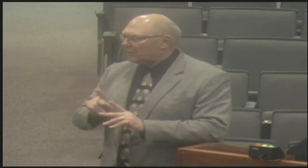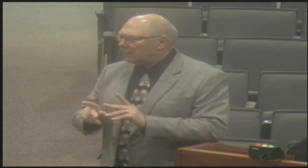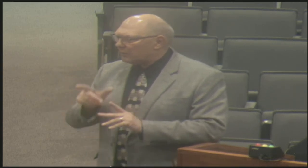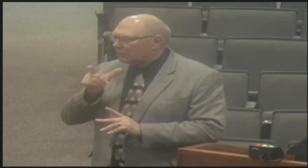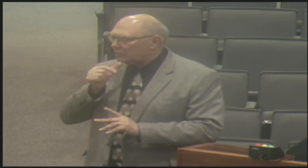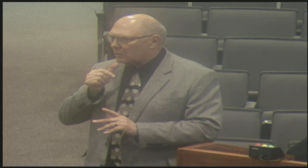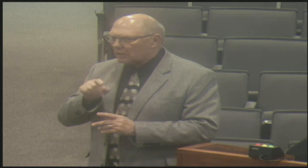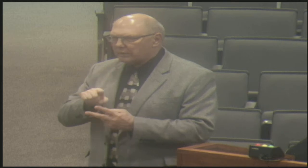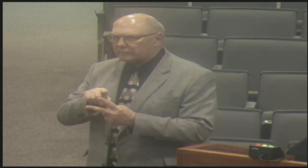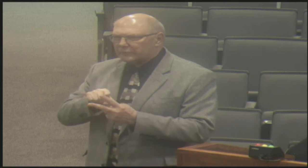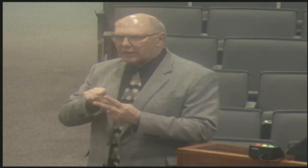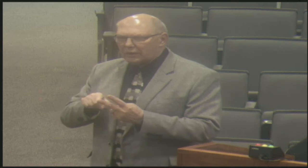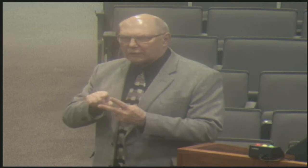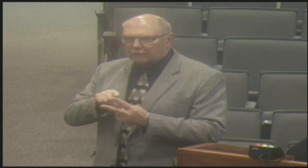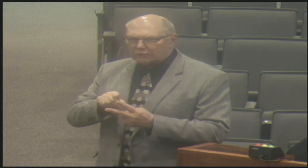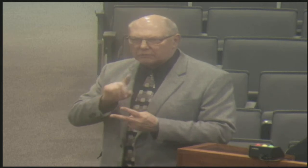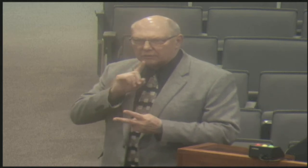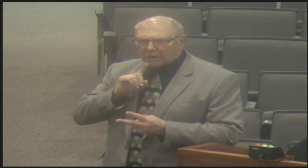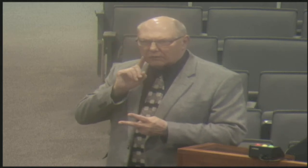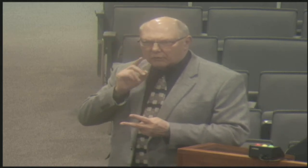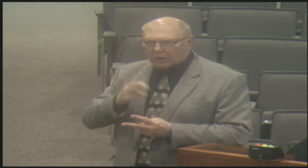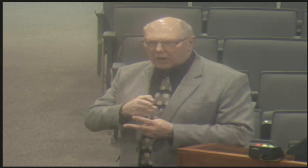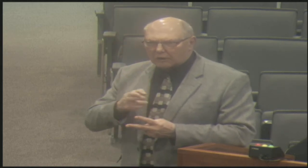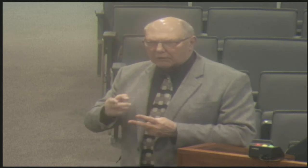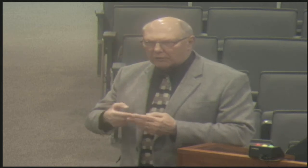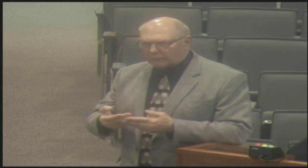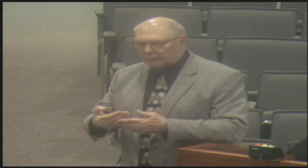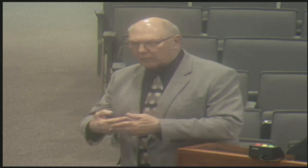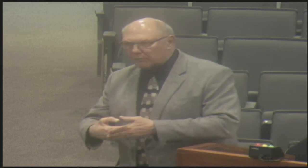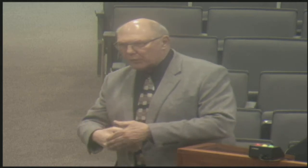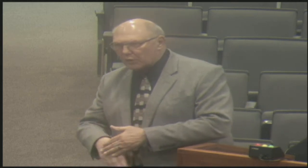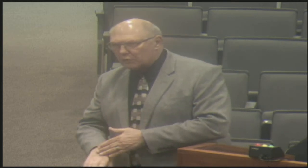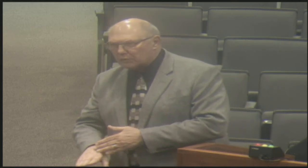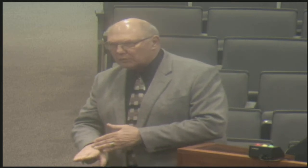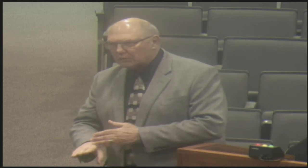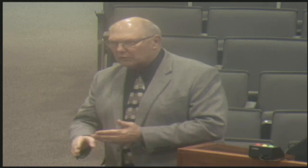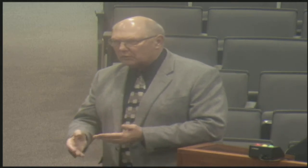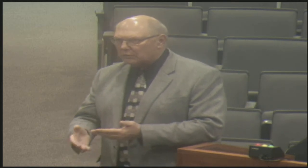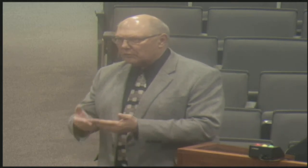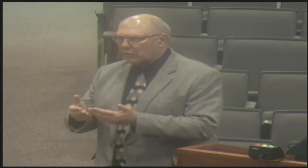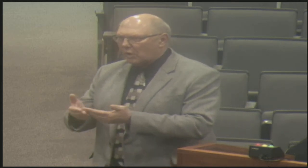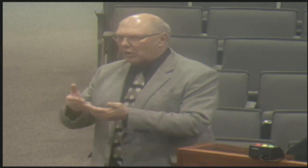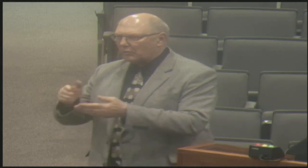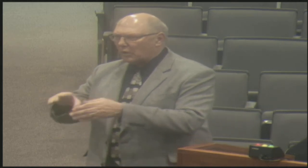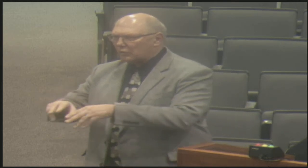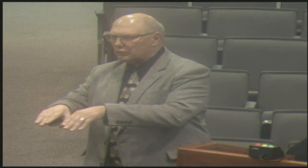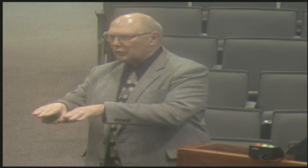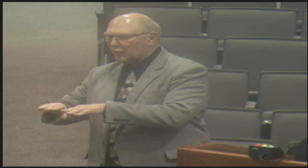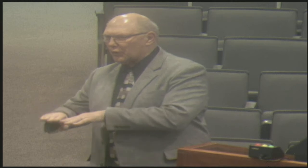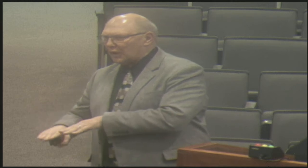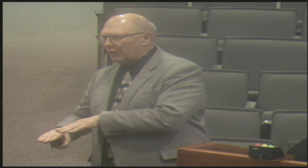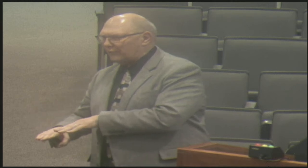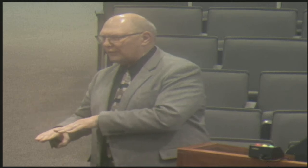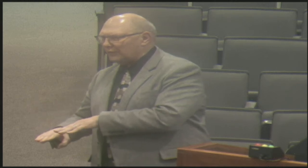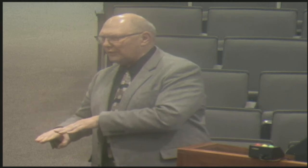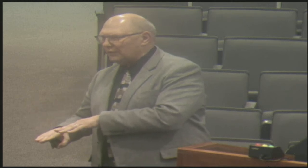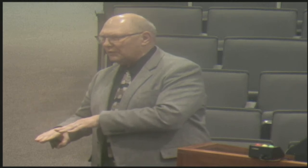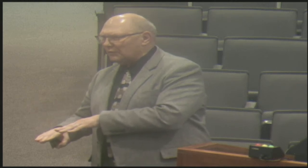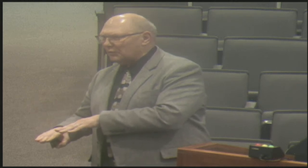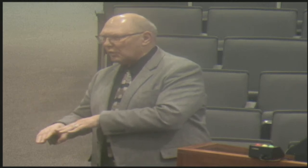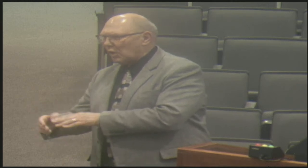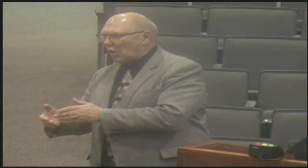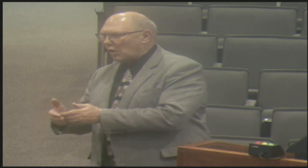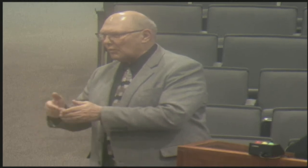point assume is representing about 158,000 people that are either deaf or hard of hearing from